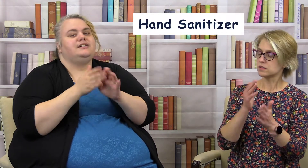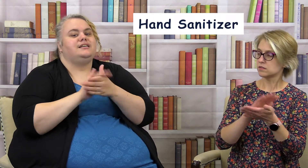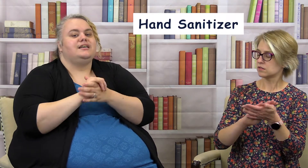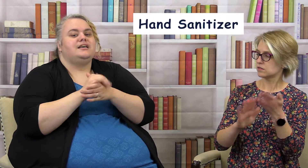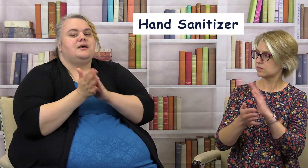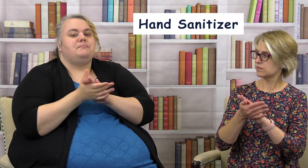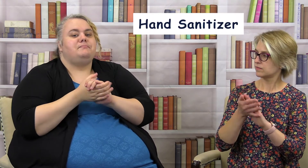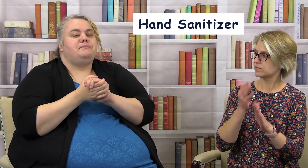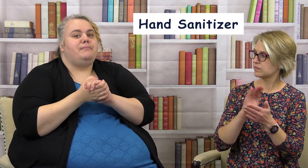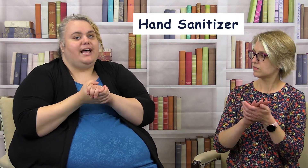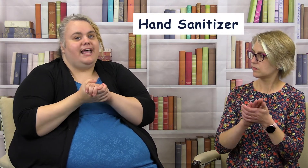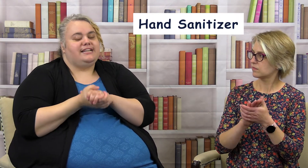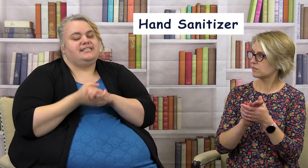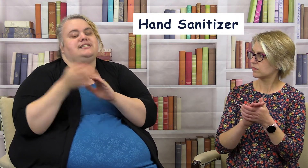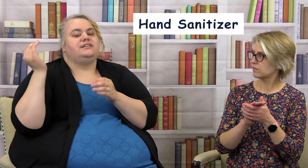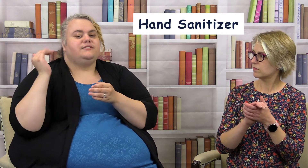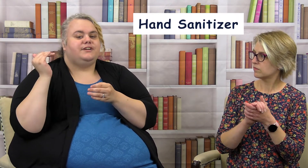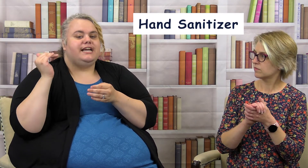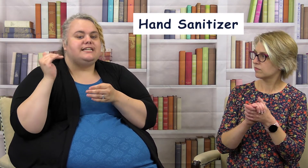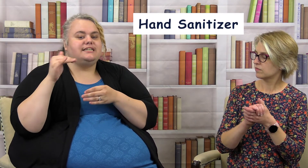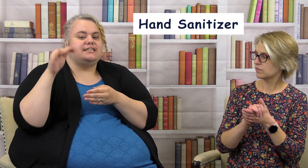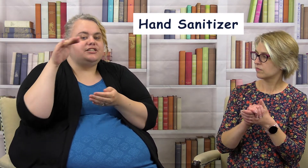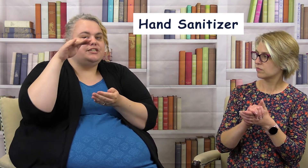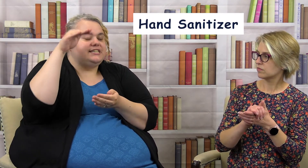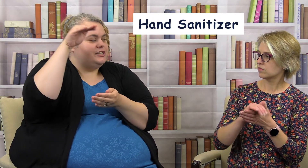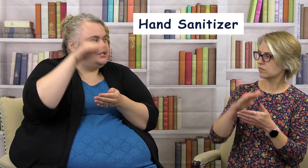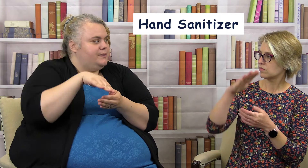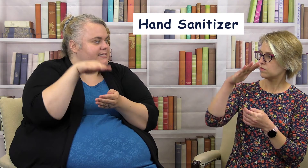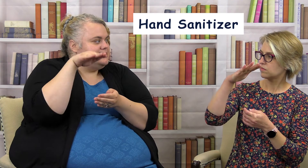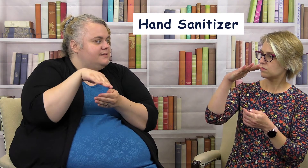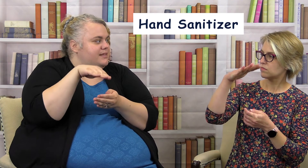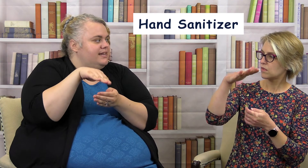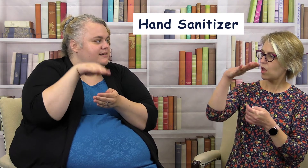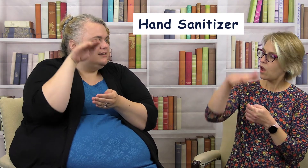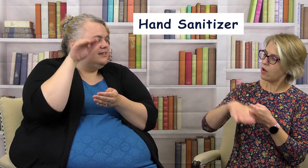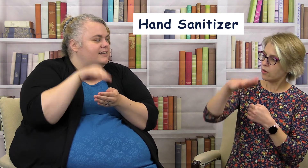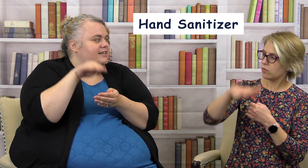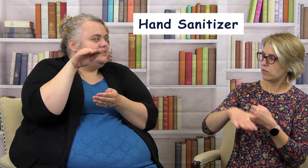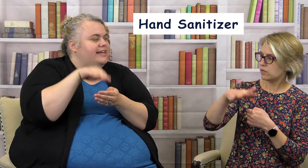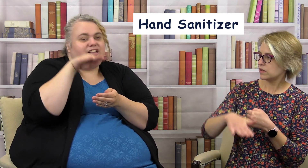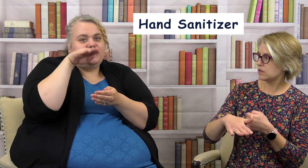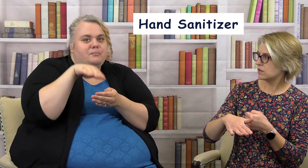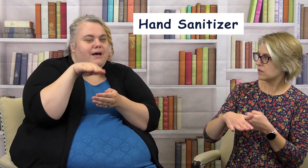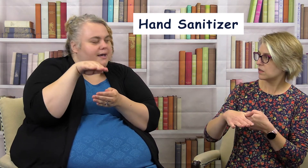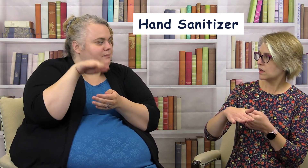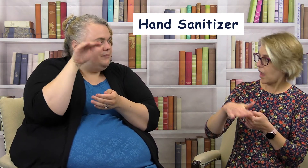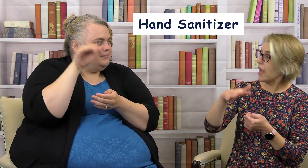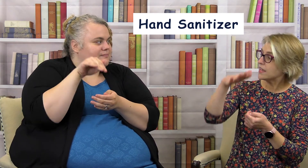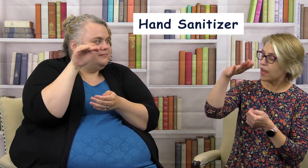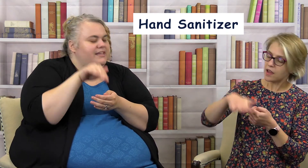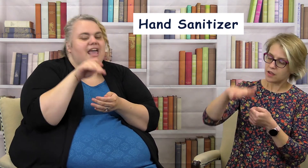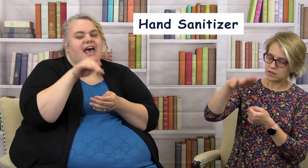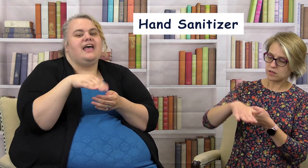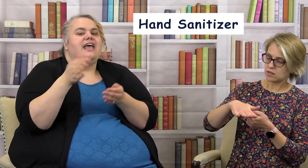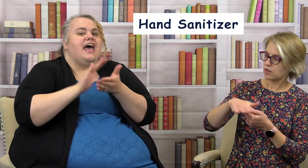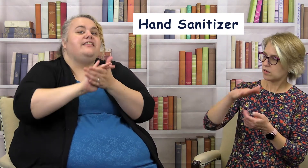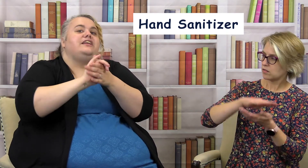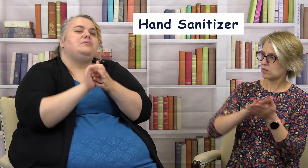but for hand sanitizer it's like you're squeezing something oh like the little pump yeah yeah and then you